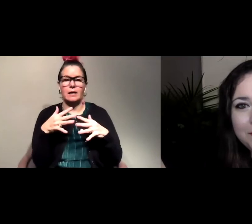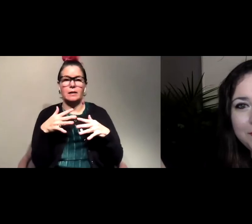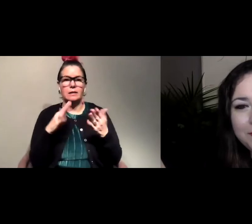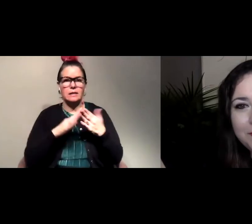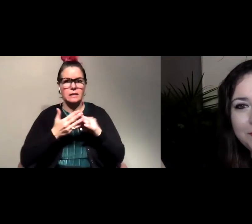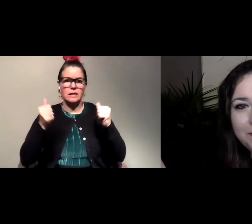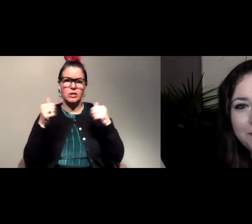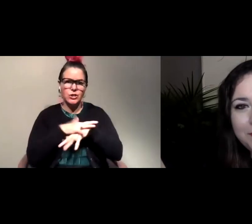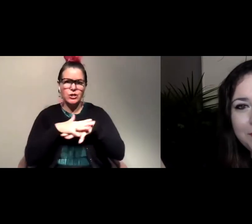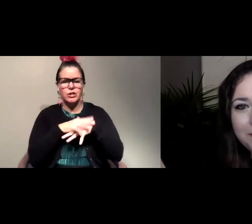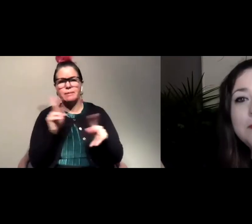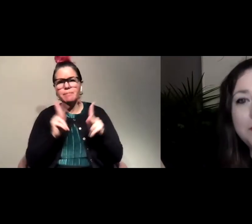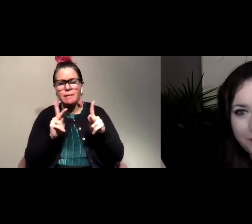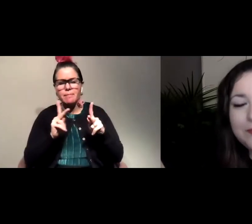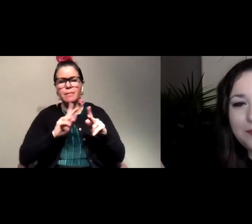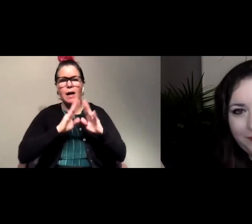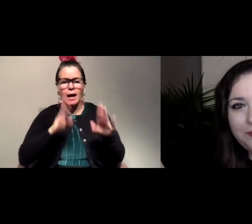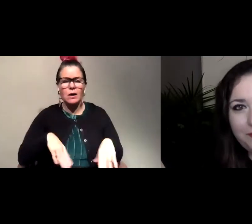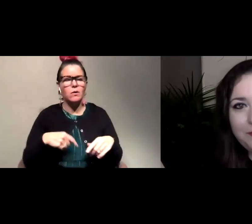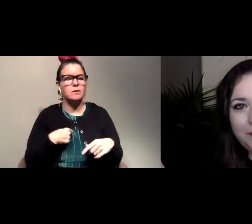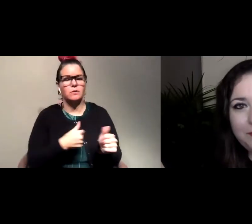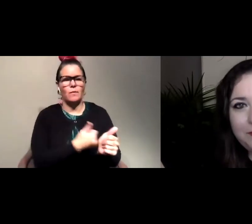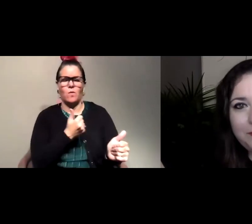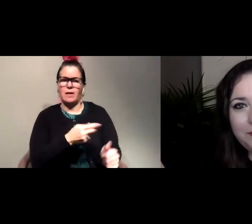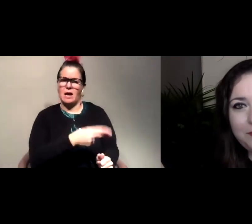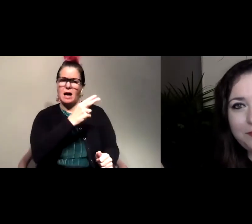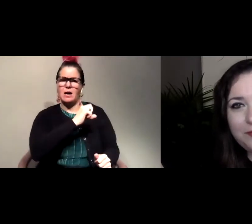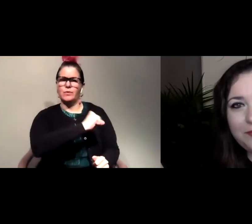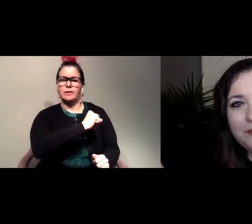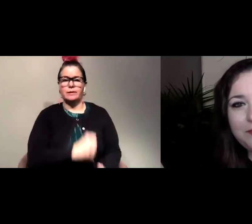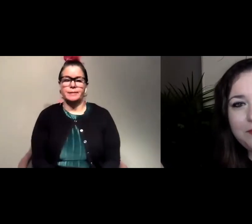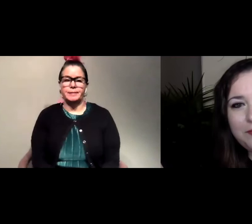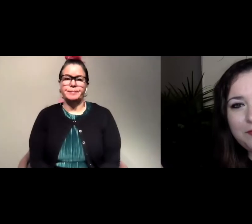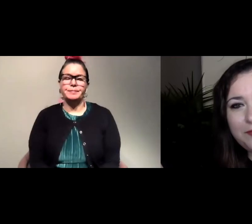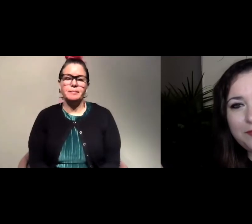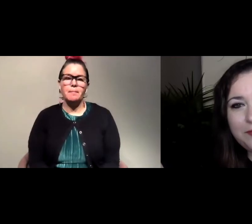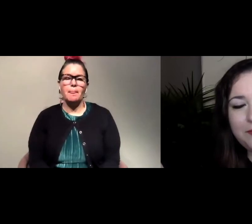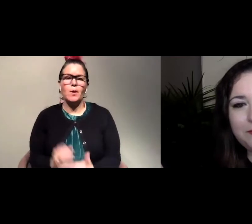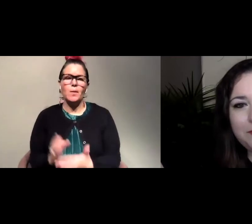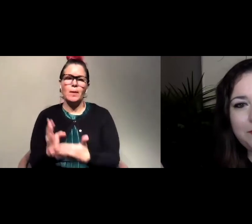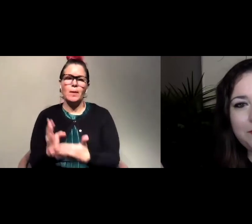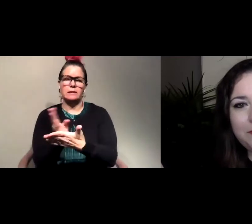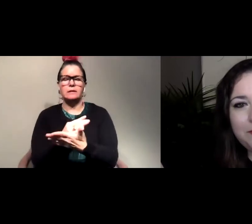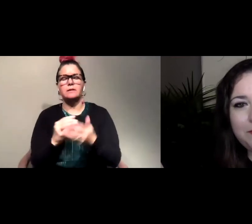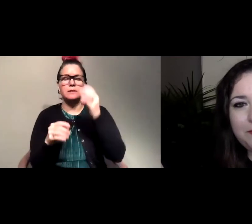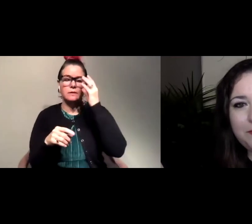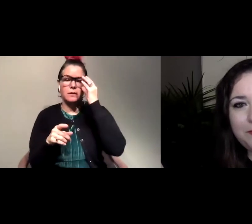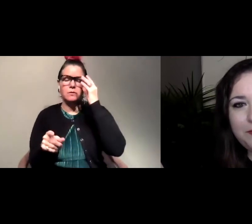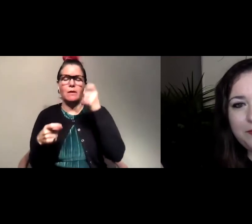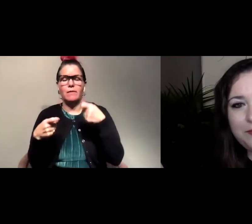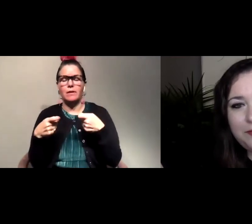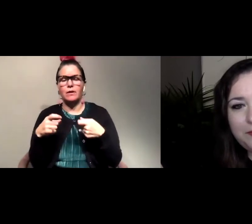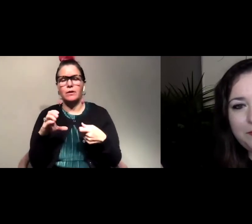there's lots of people lots of houses so that's gonna be really high resistance and then I'll try and move that a current through